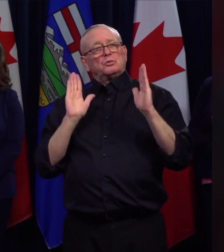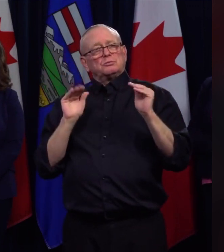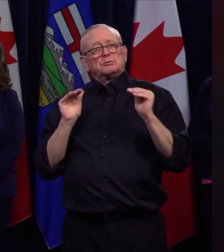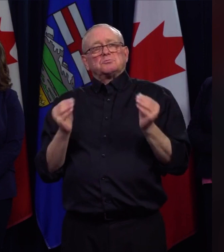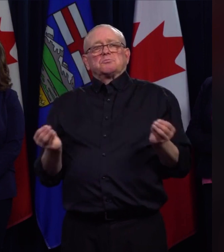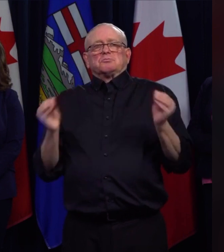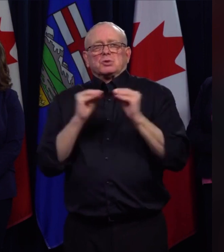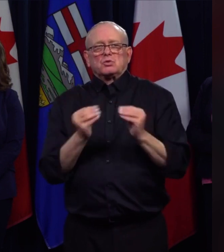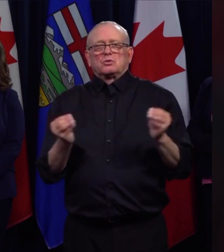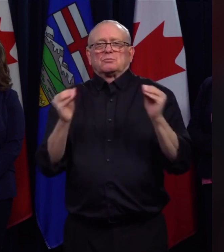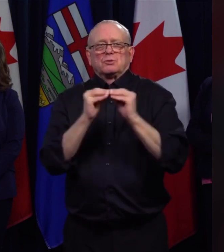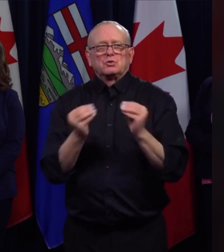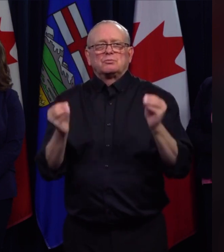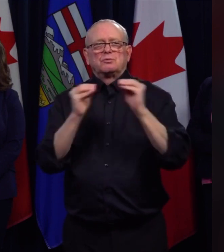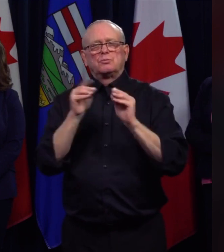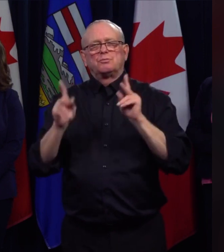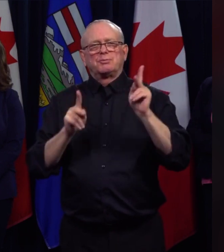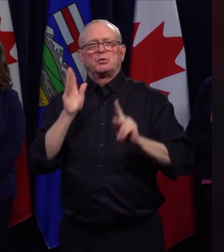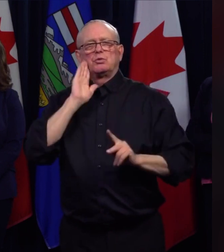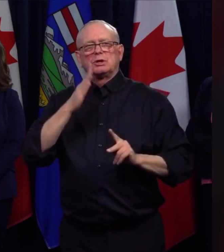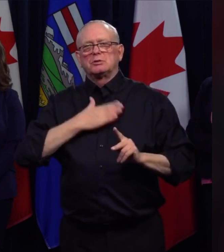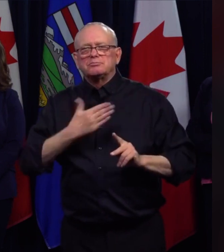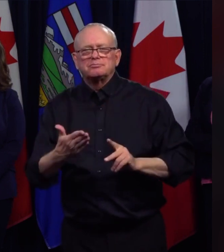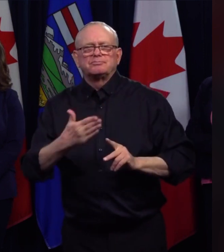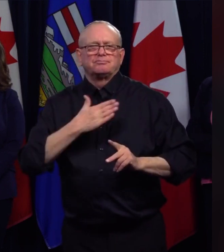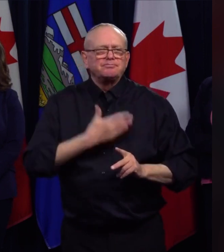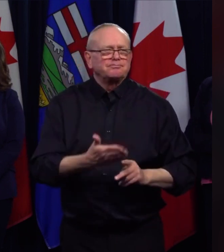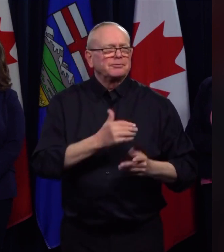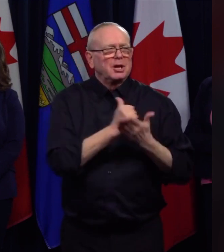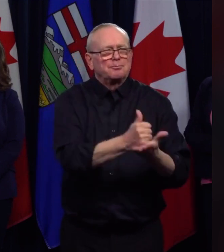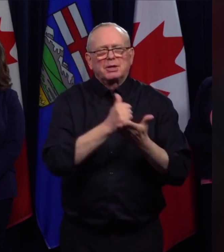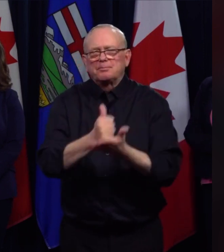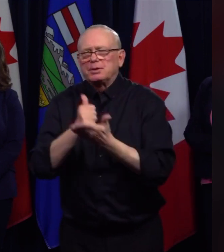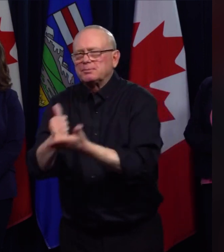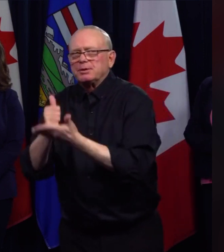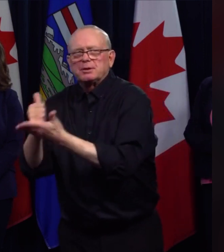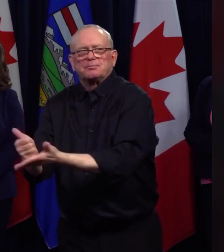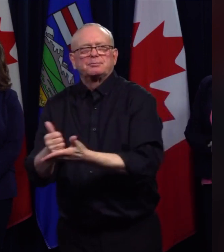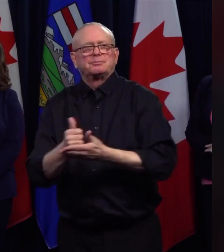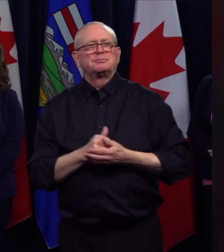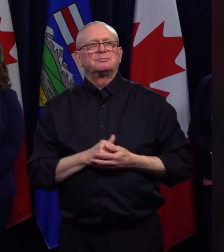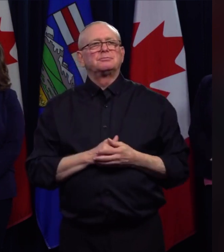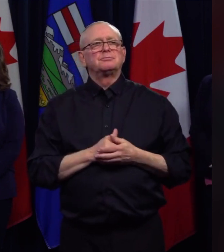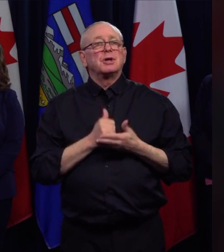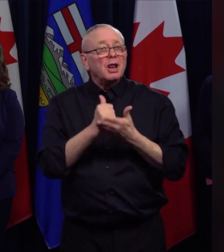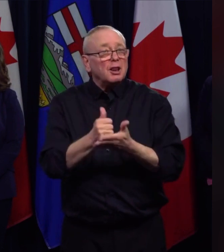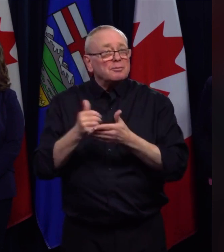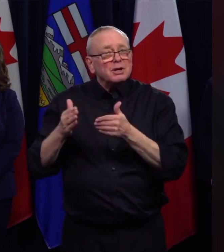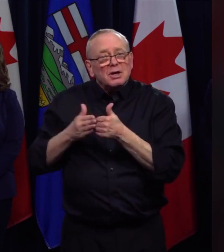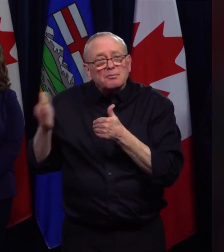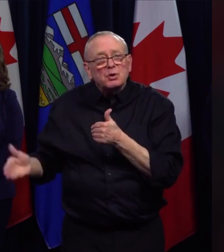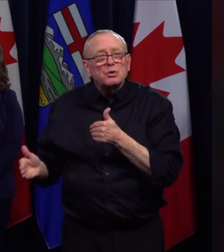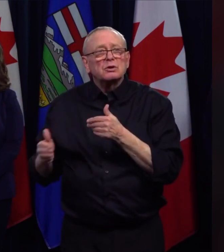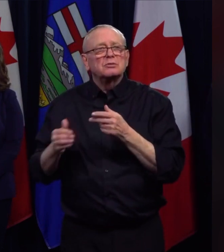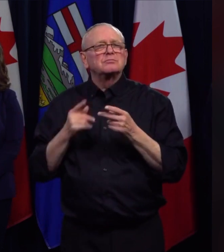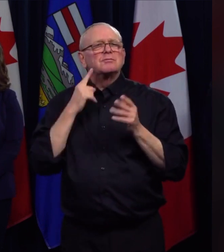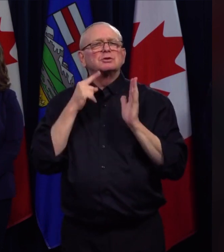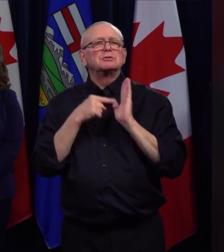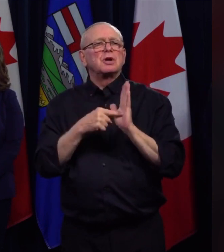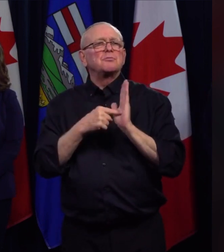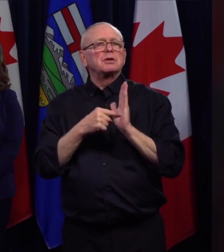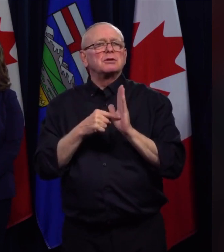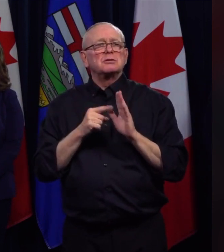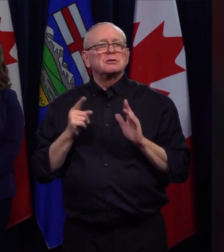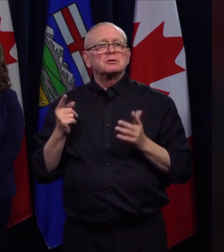stepping up to the plate to help their neighbours. And that spirit can be expressed by just going next door to an isolated senior and seeing if they need